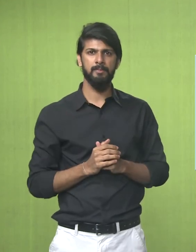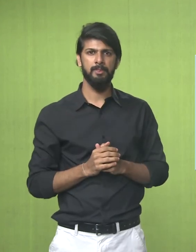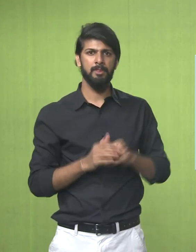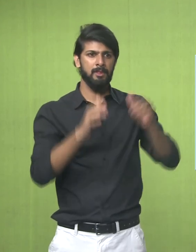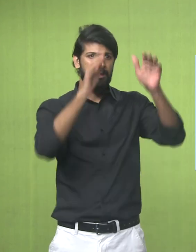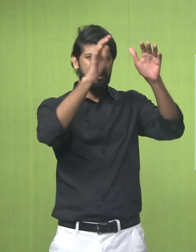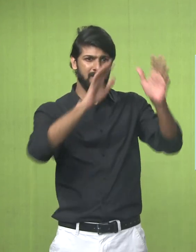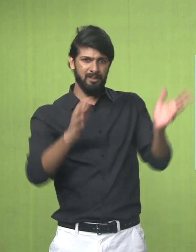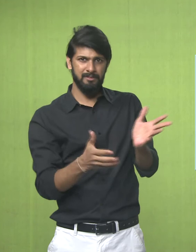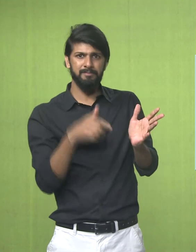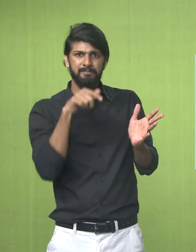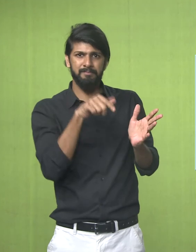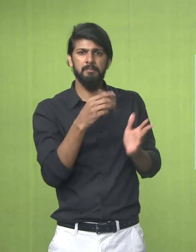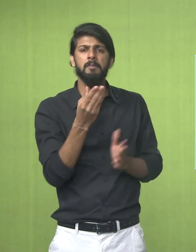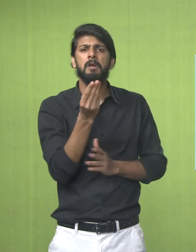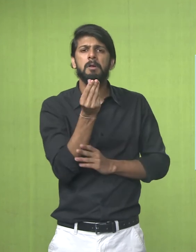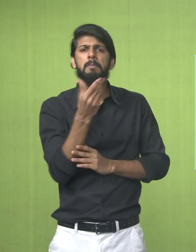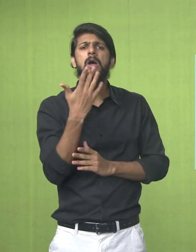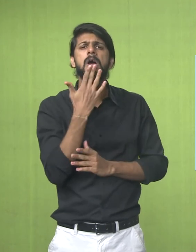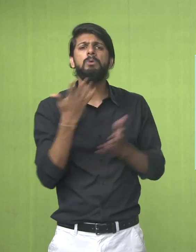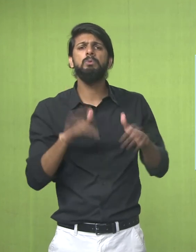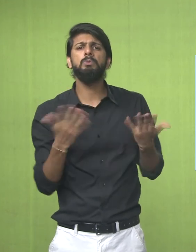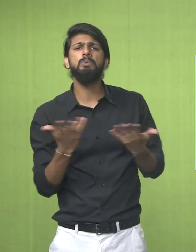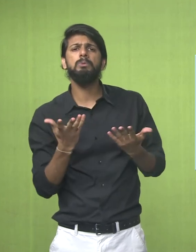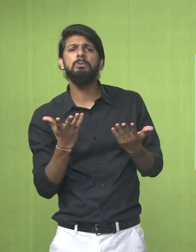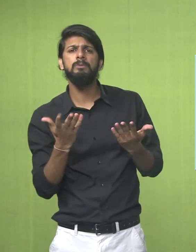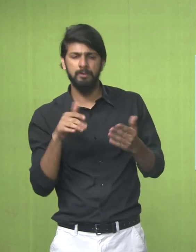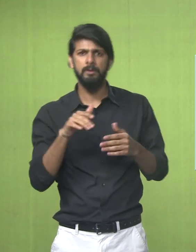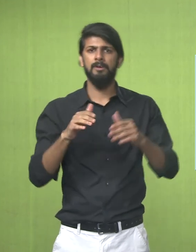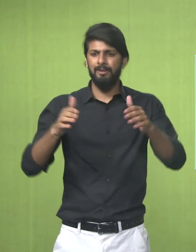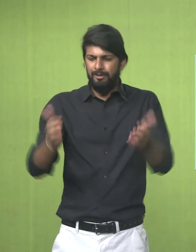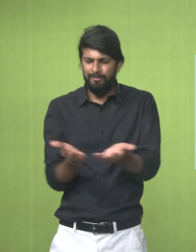pattern Let us understand How it was made It was made